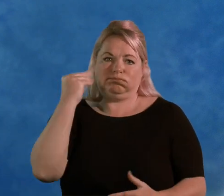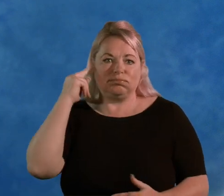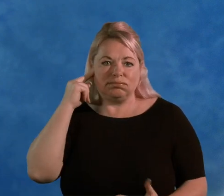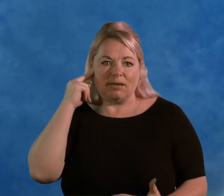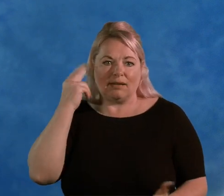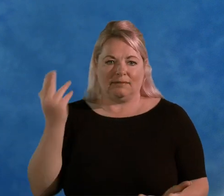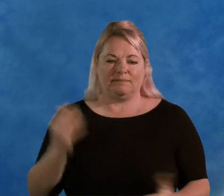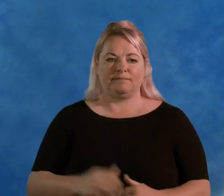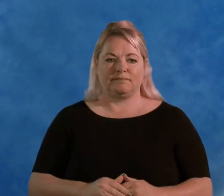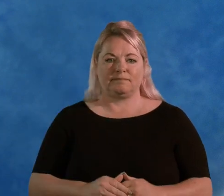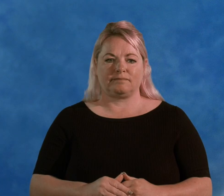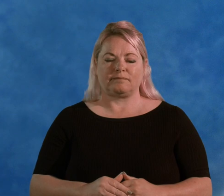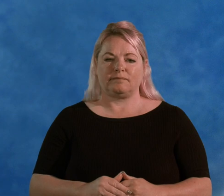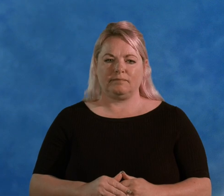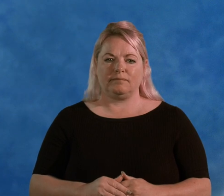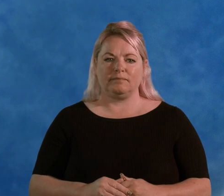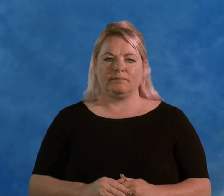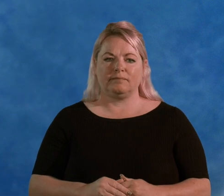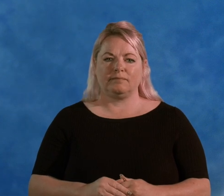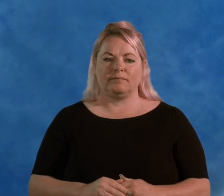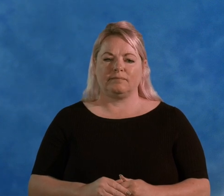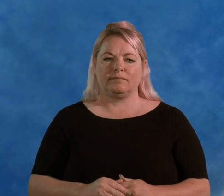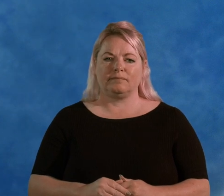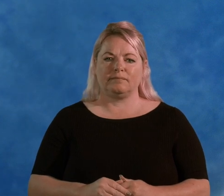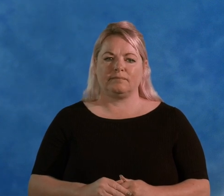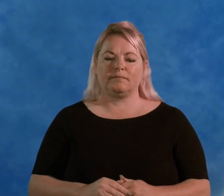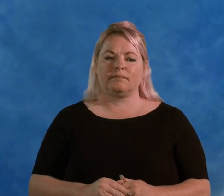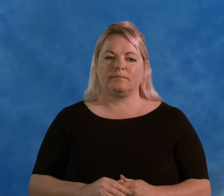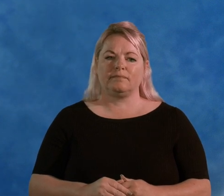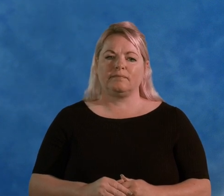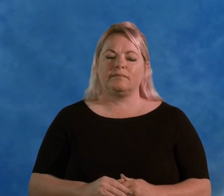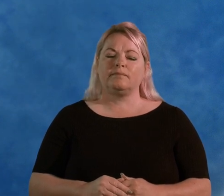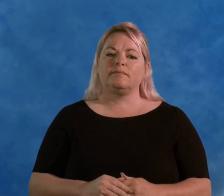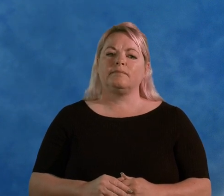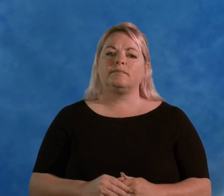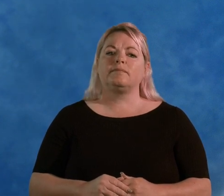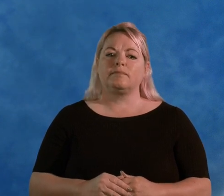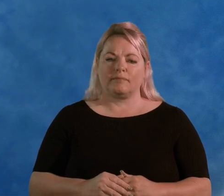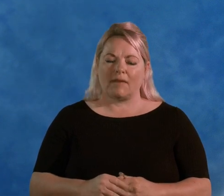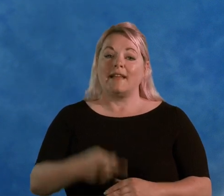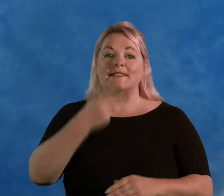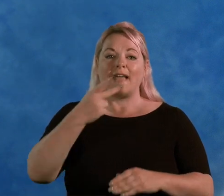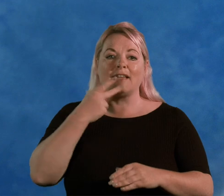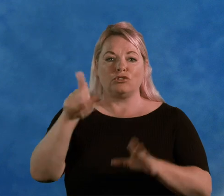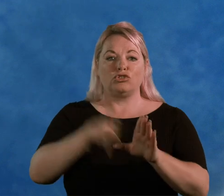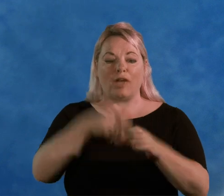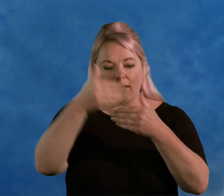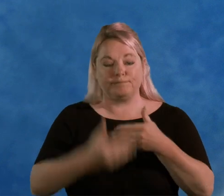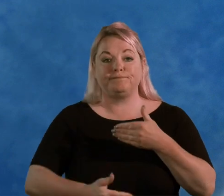the loss, the hearing loss I had. Then from second year onwards,